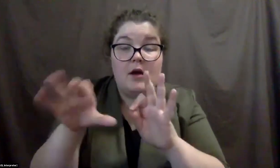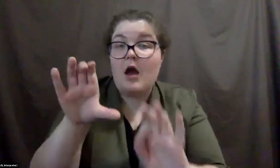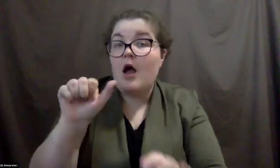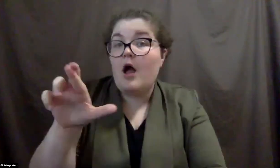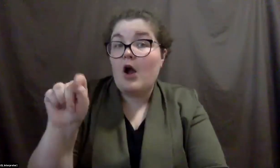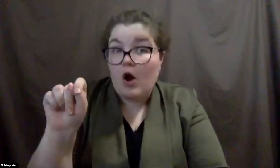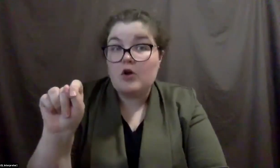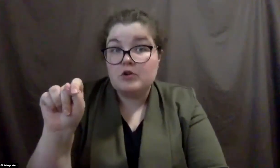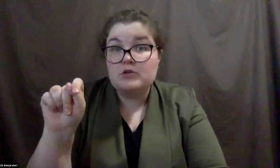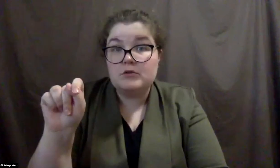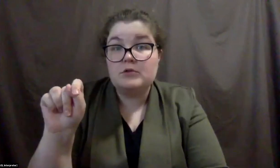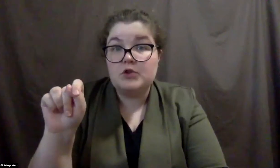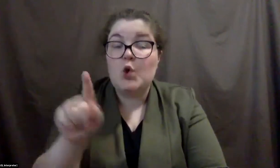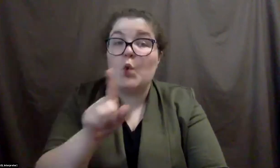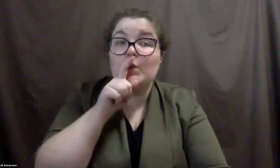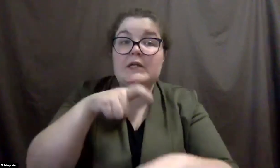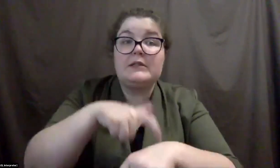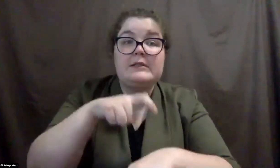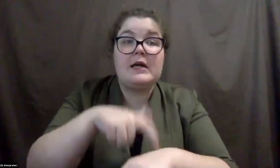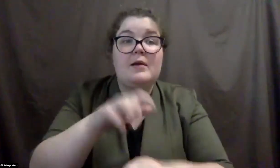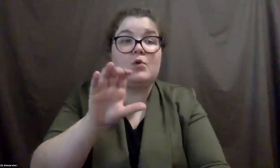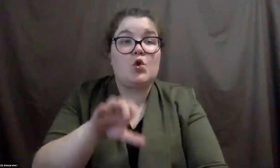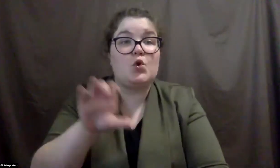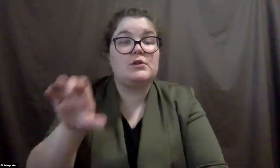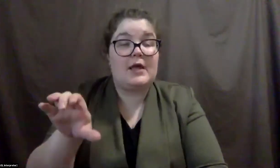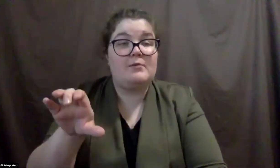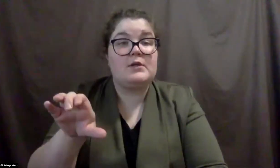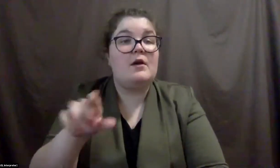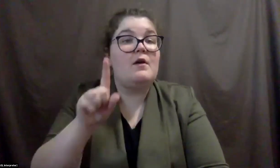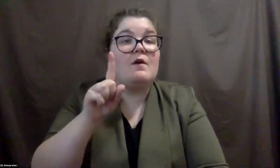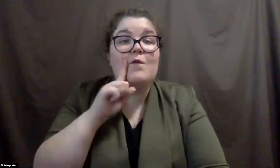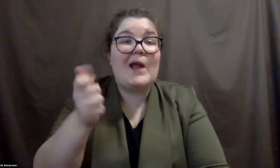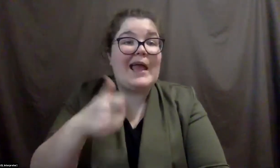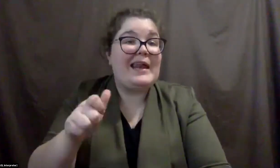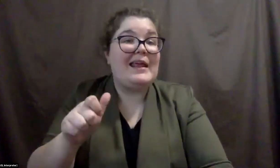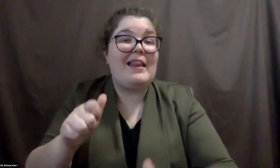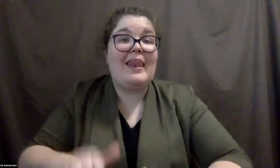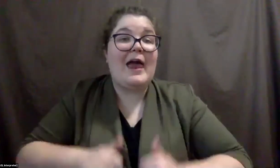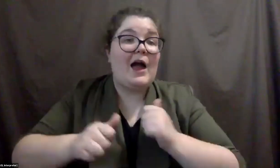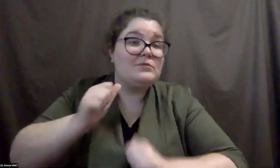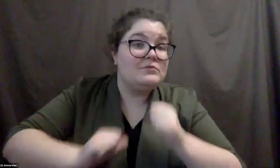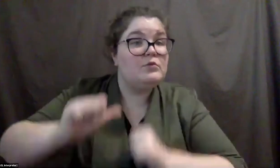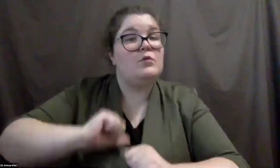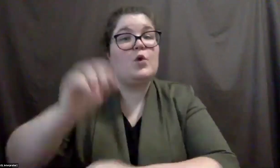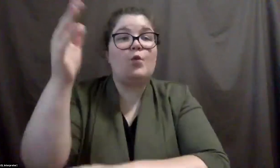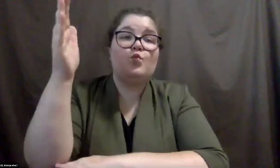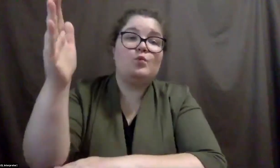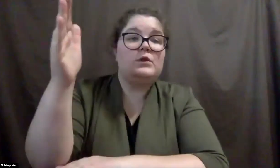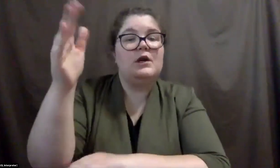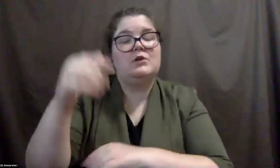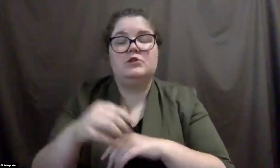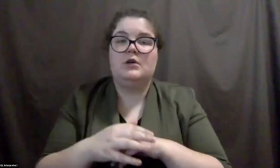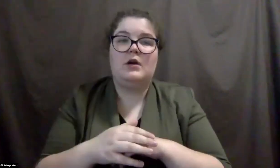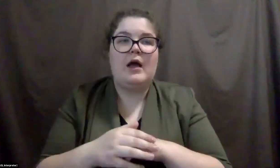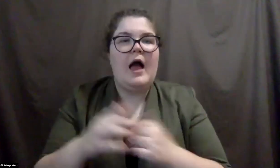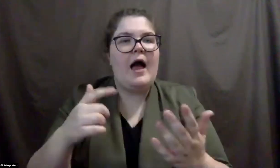um, real time closed captioning. Uh, for any live performances or, uh, presentations, uh, I, I, I think